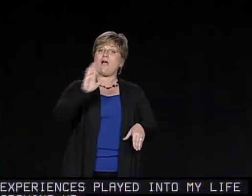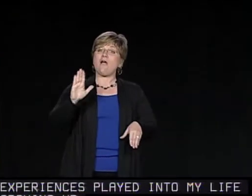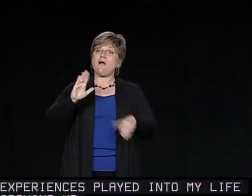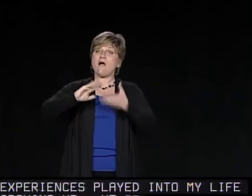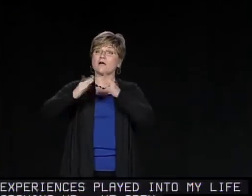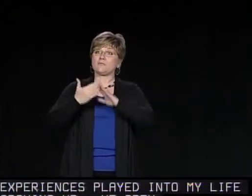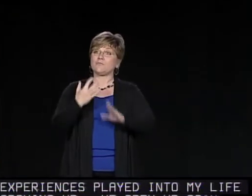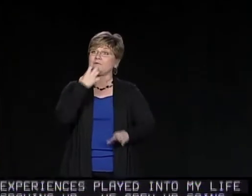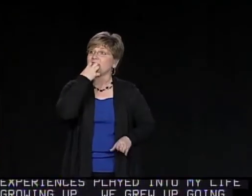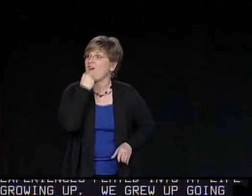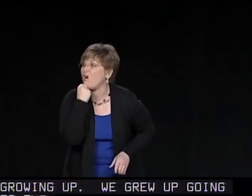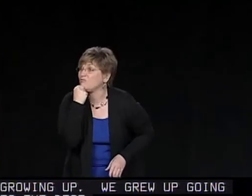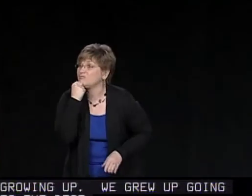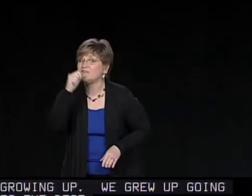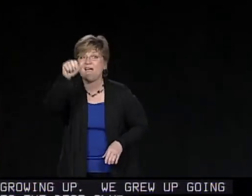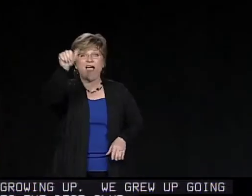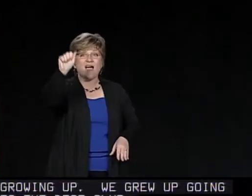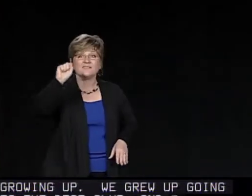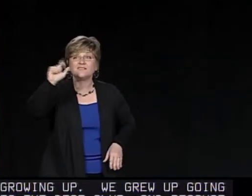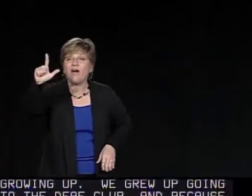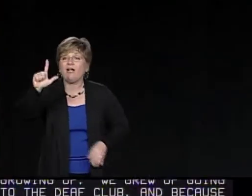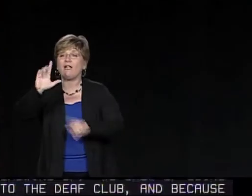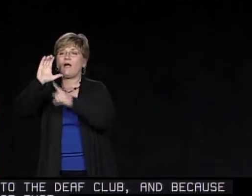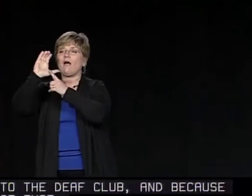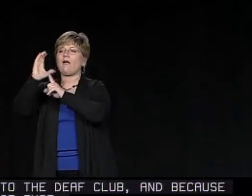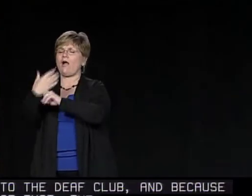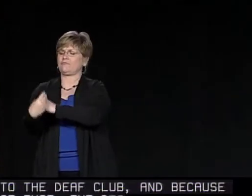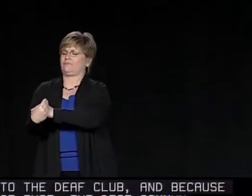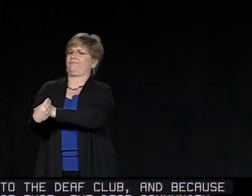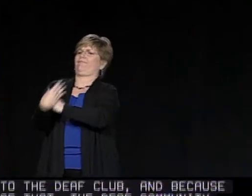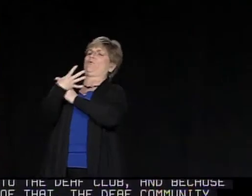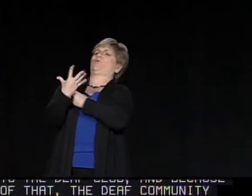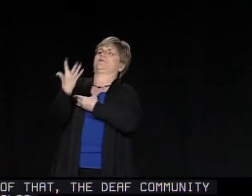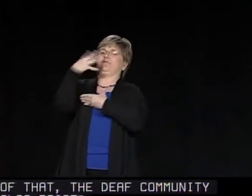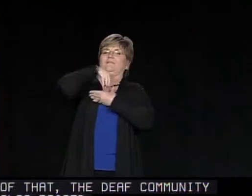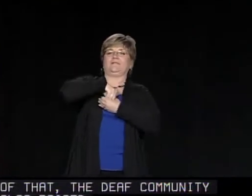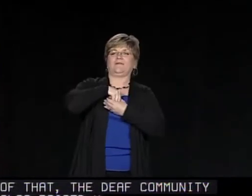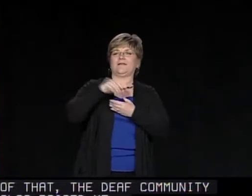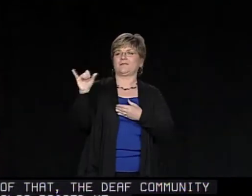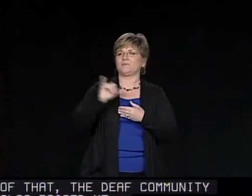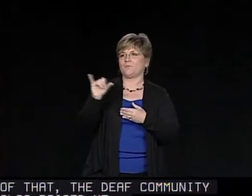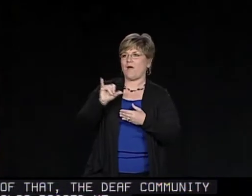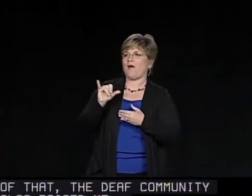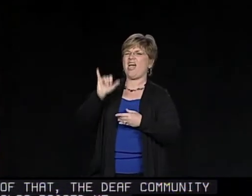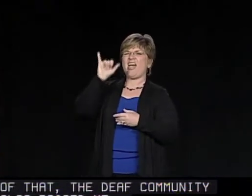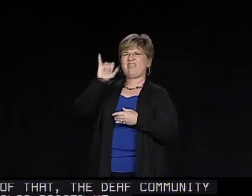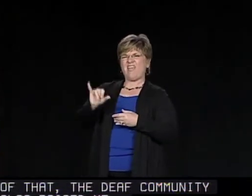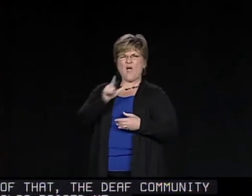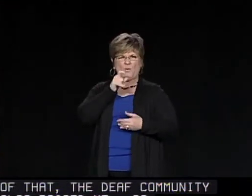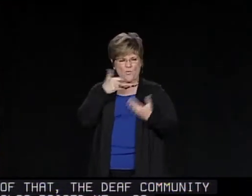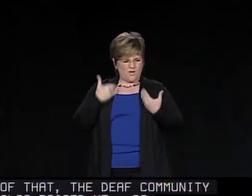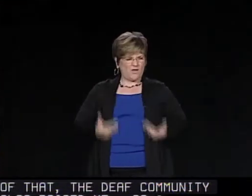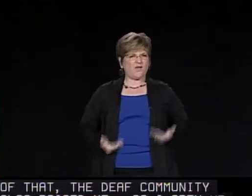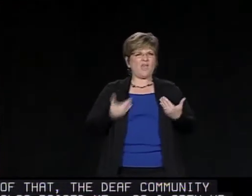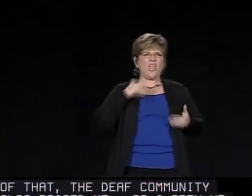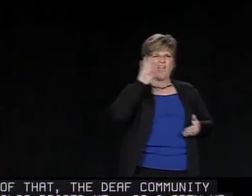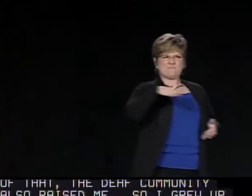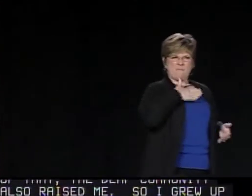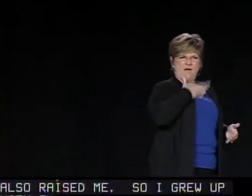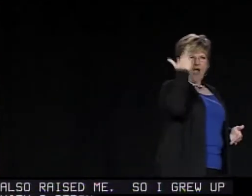because of that, the deaf community also raised me. So I grew up with a strong influence of the deaf community and culture